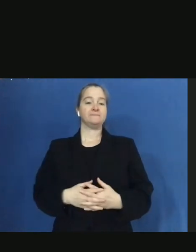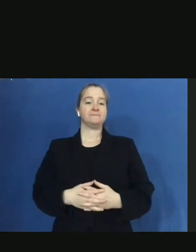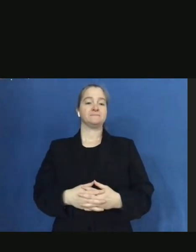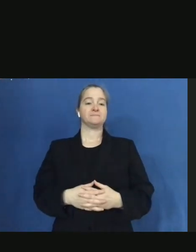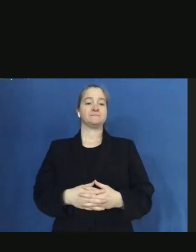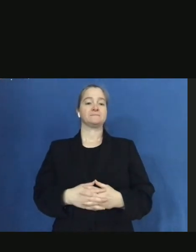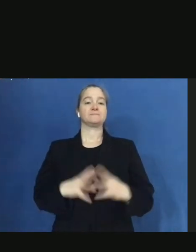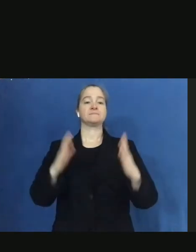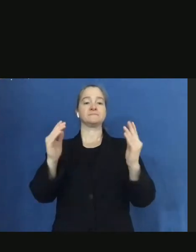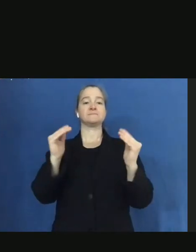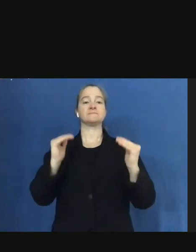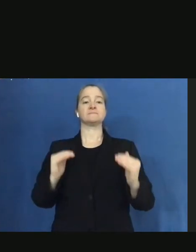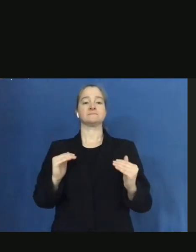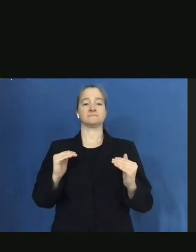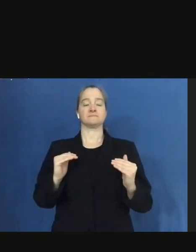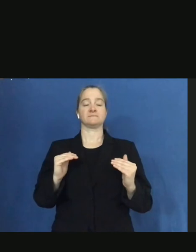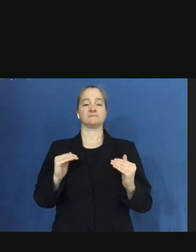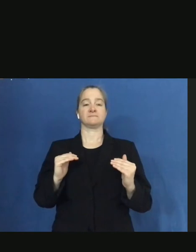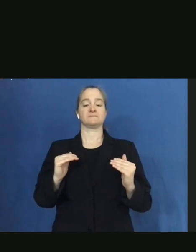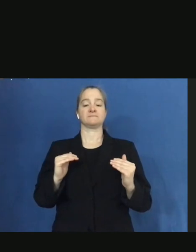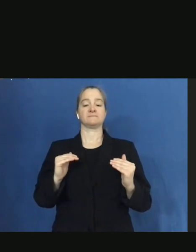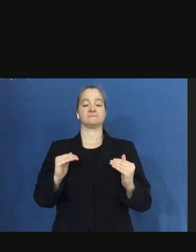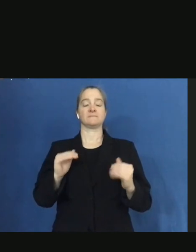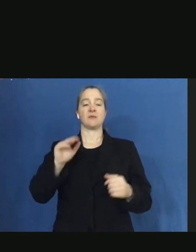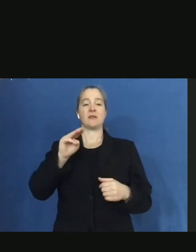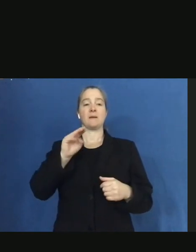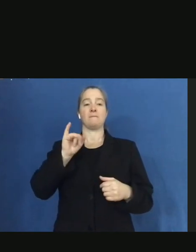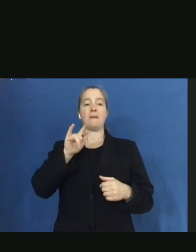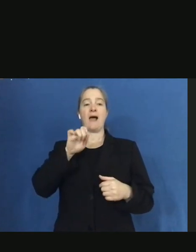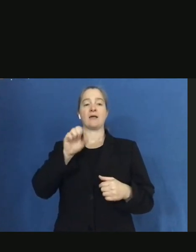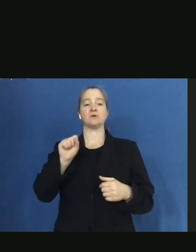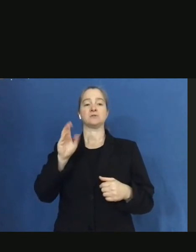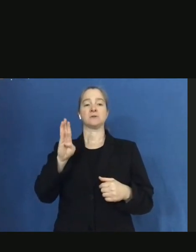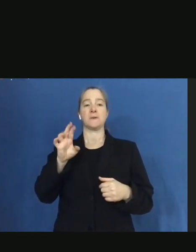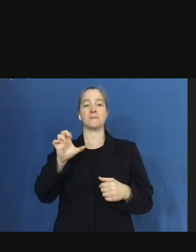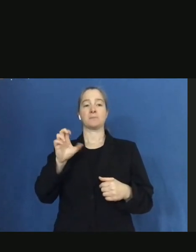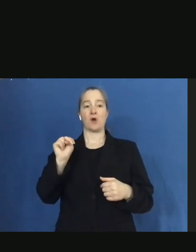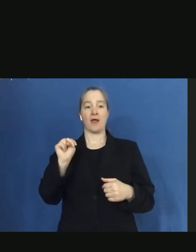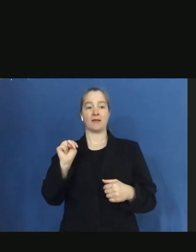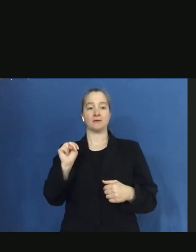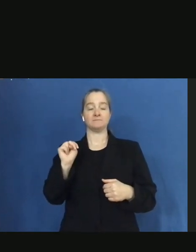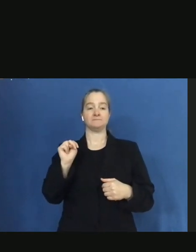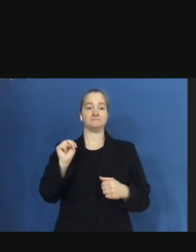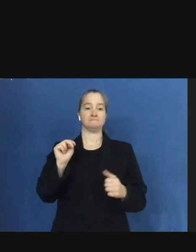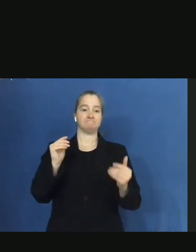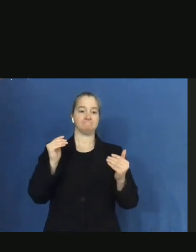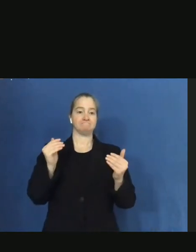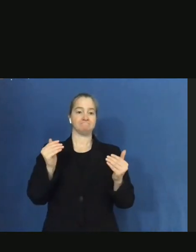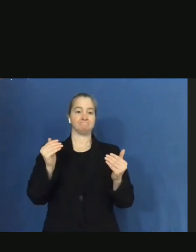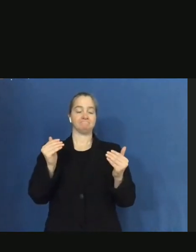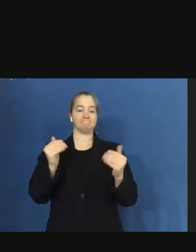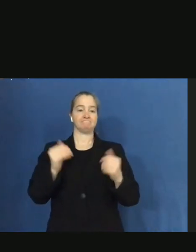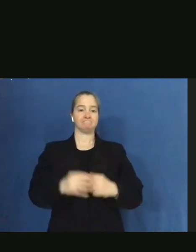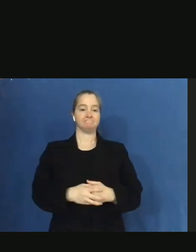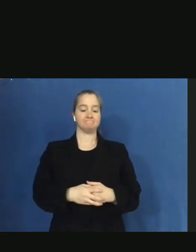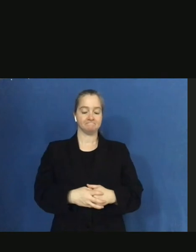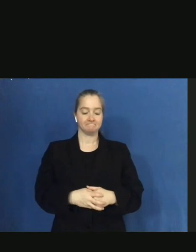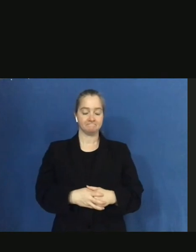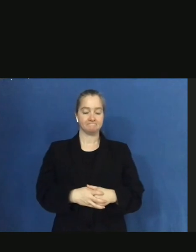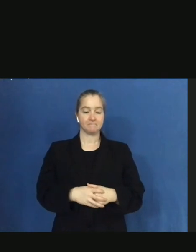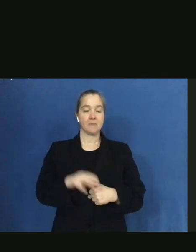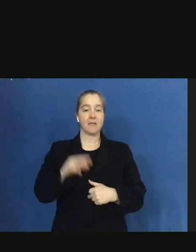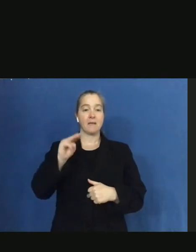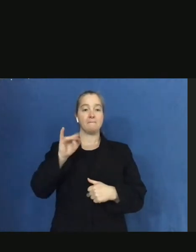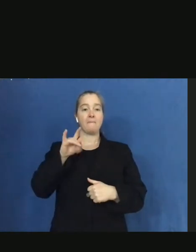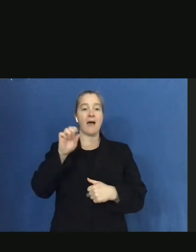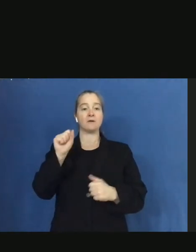Next, after that, will be Miles Bryan from WHYY. Oops, excuse me. Miles, you can go